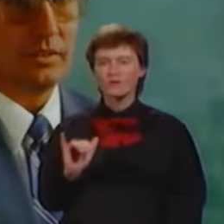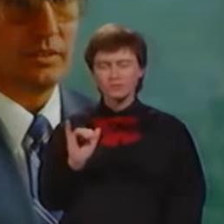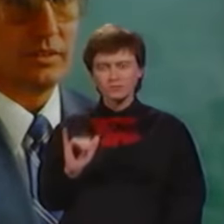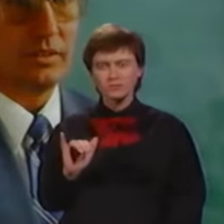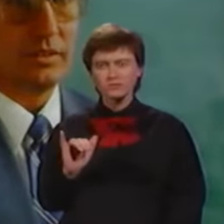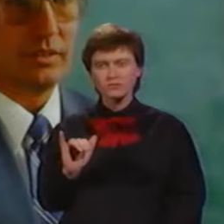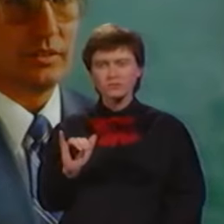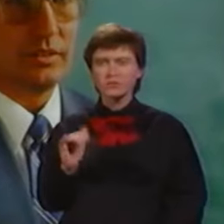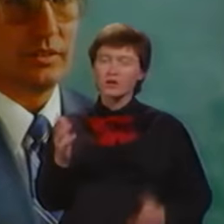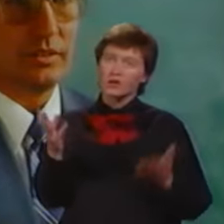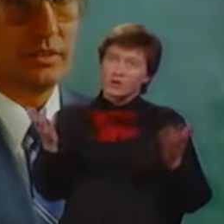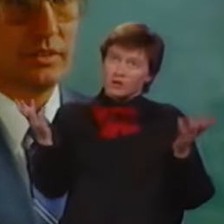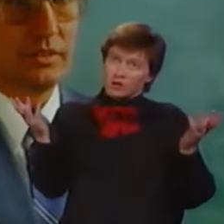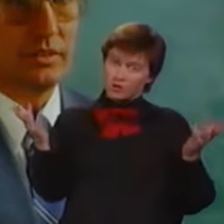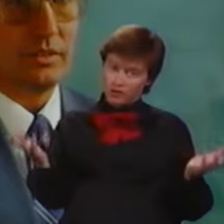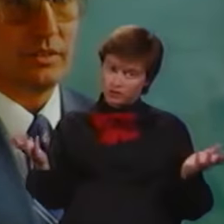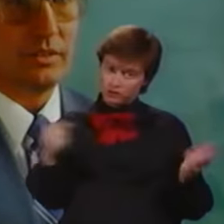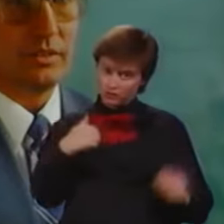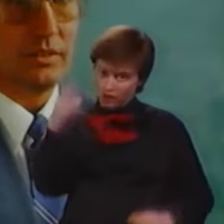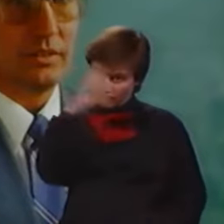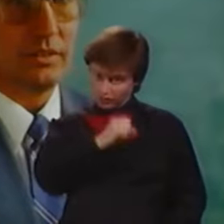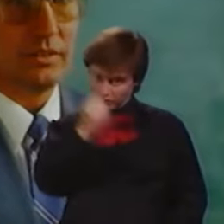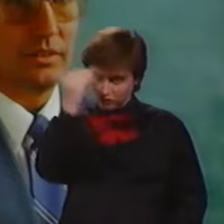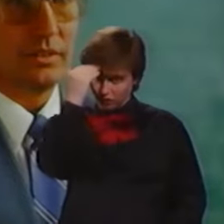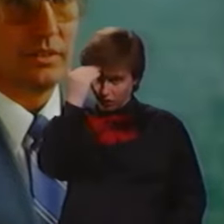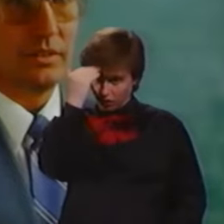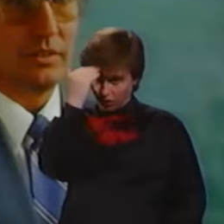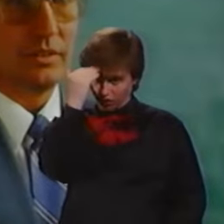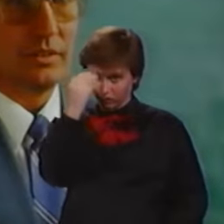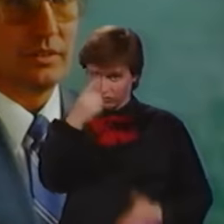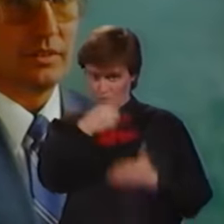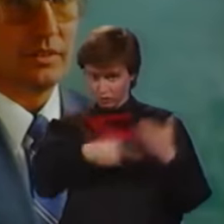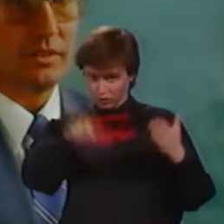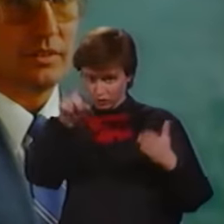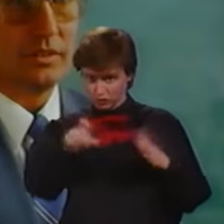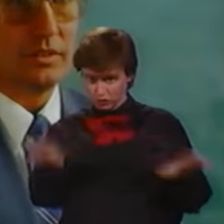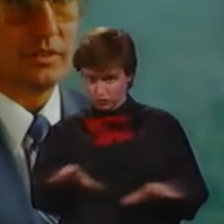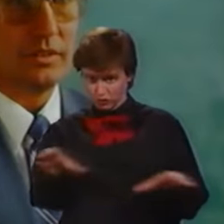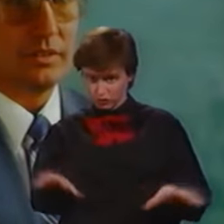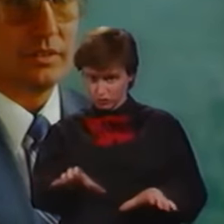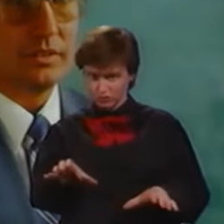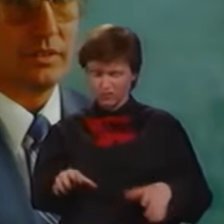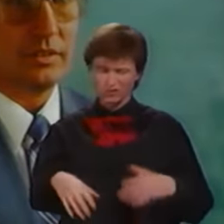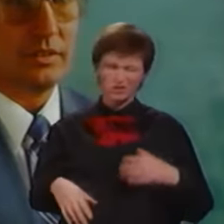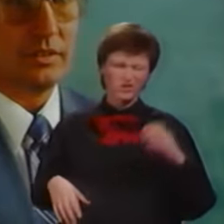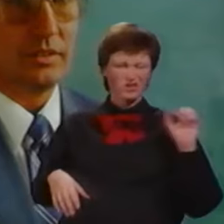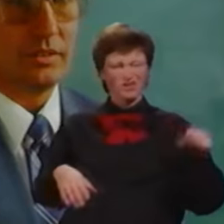Well, I guess you know what you ought to do. All right.